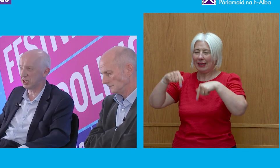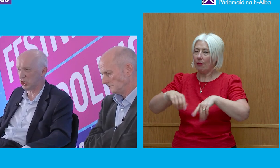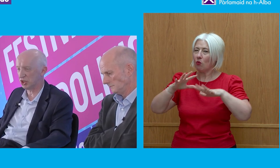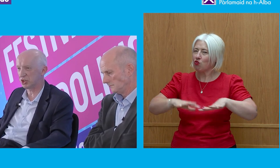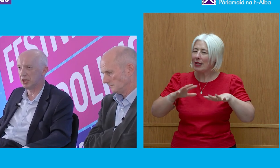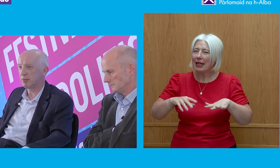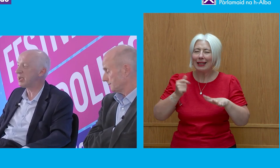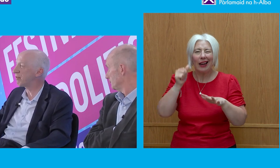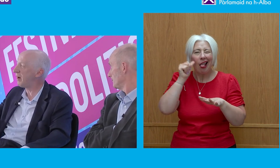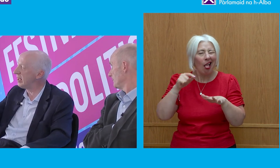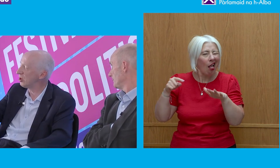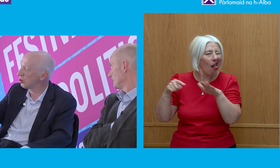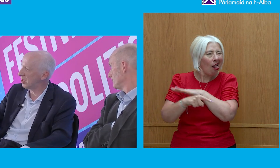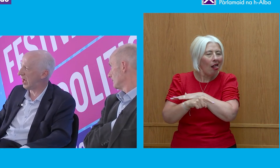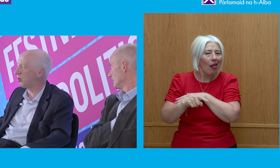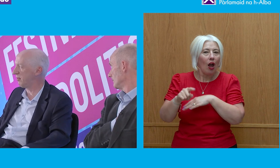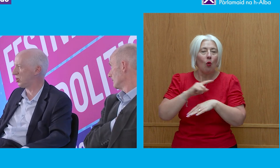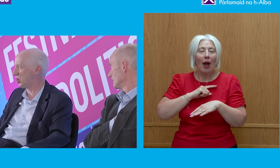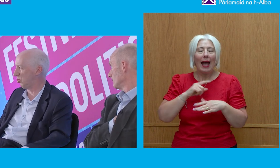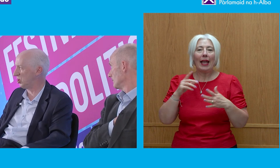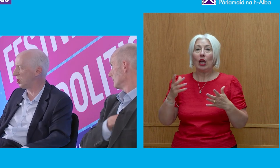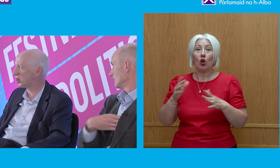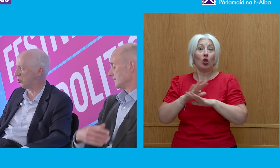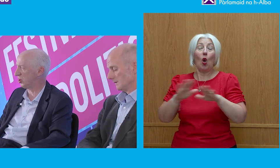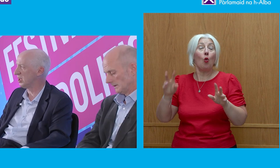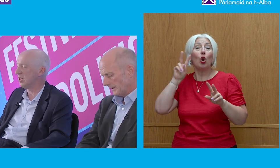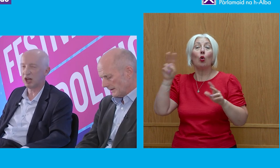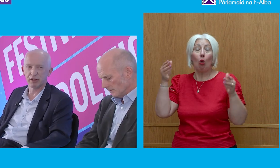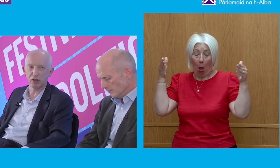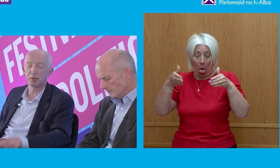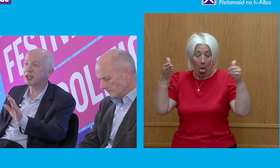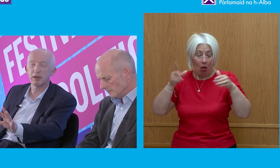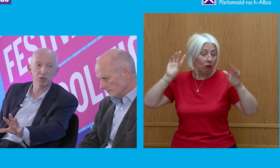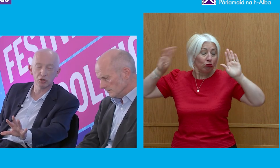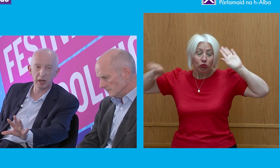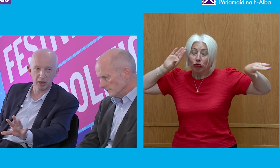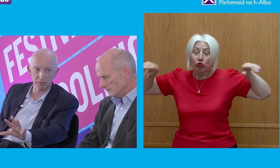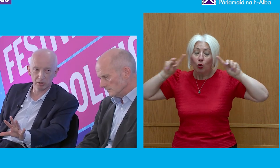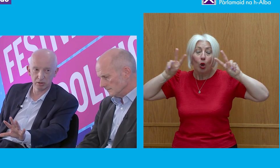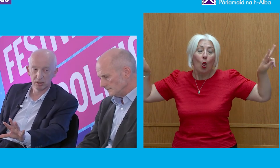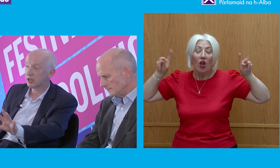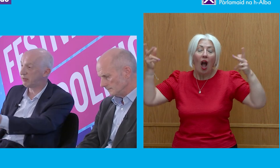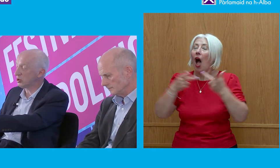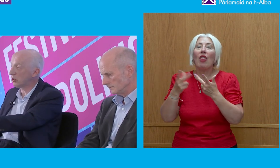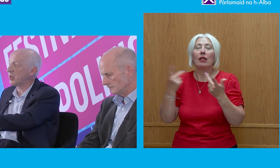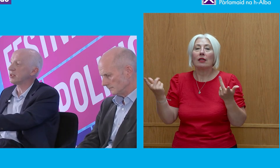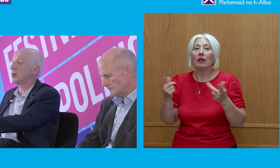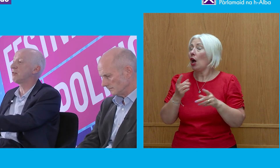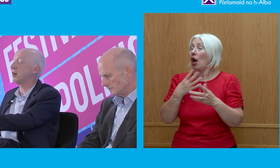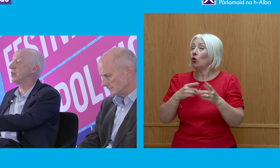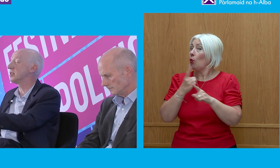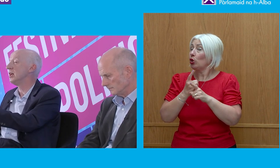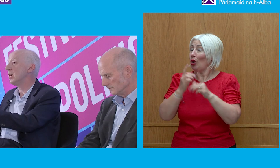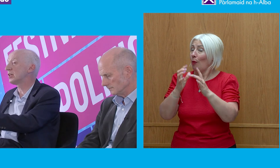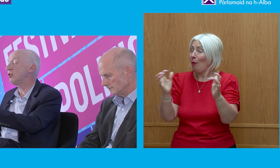with what it does by its failure to look at how other institutions and other countries have evolved. But I don't really want to talk about Parliament. Because if you want to talk about the last